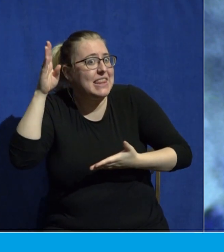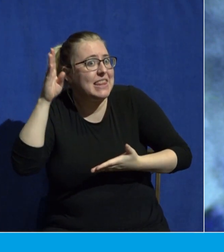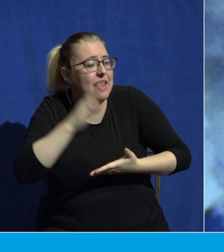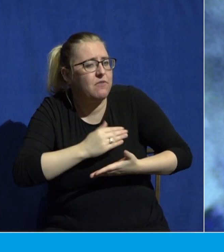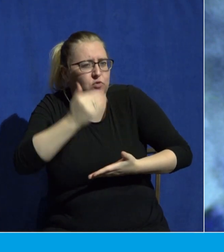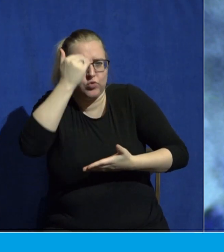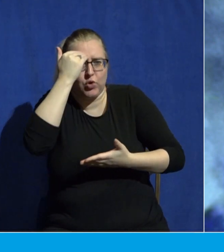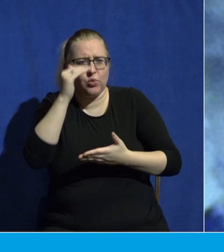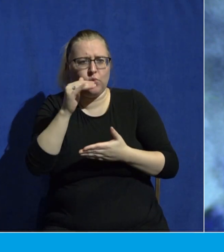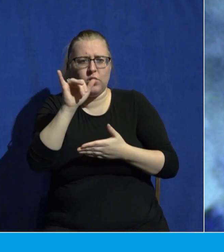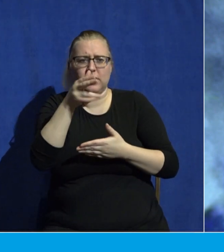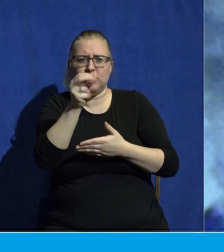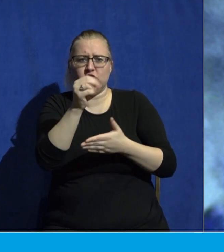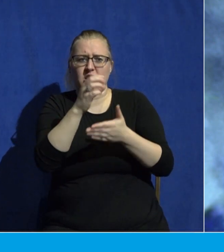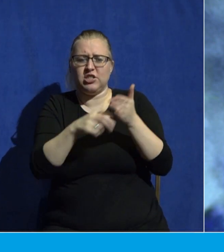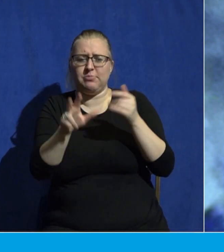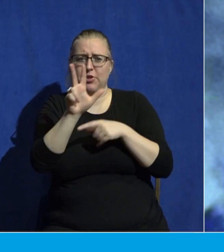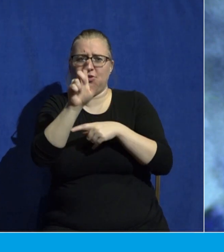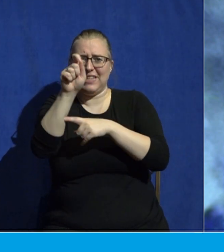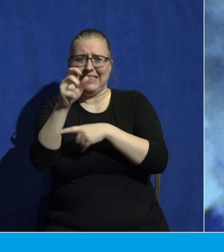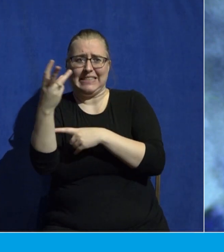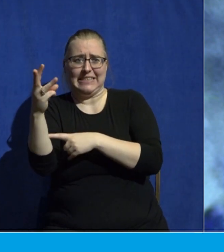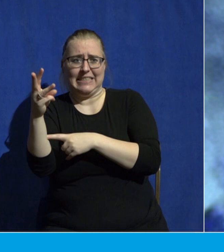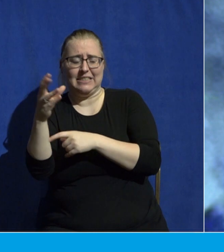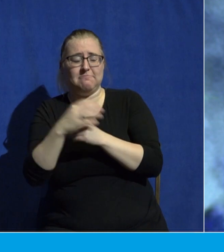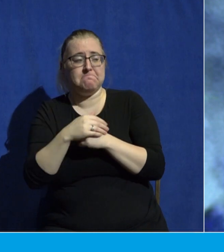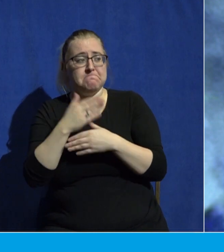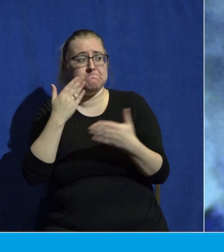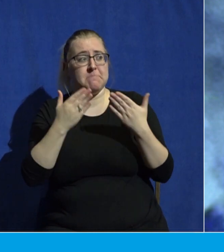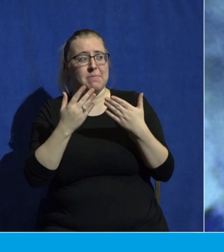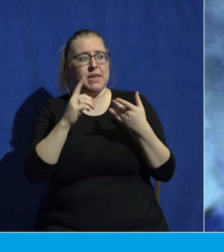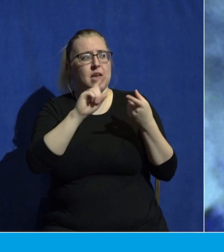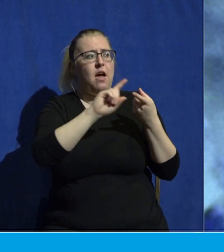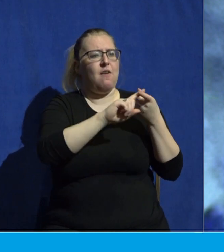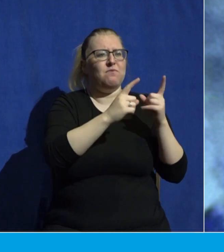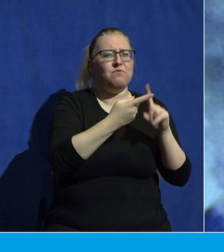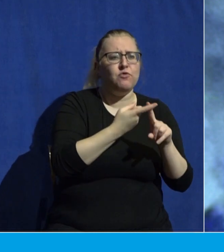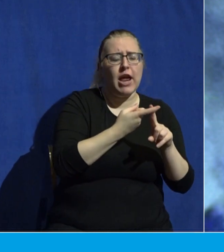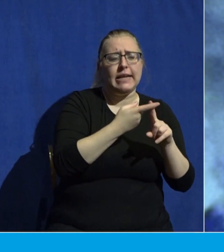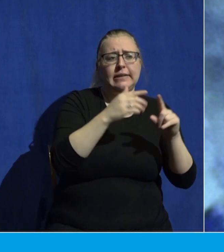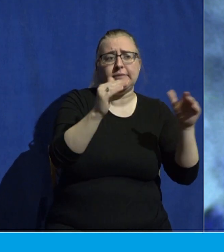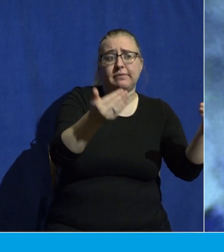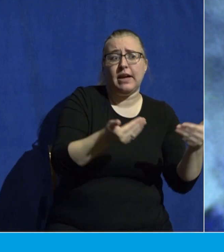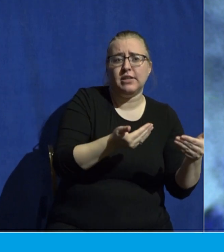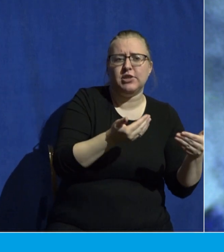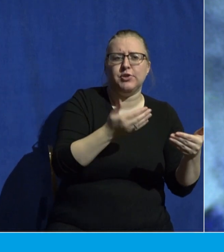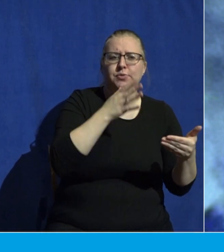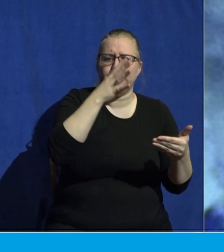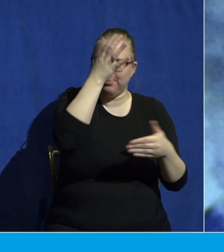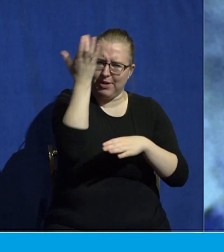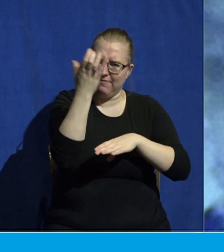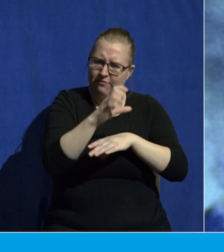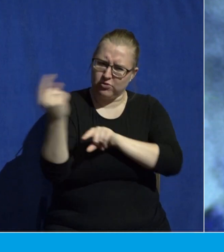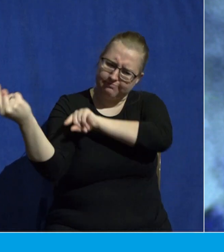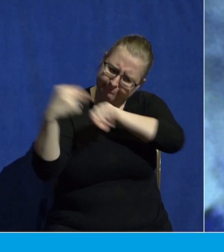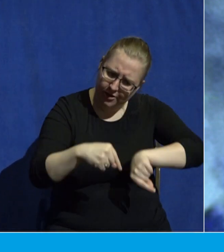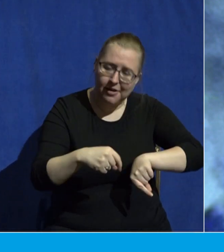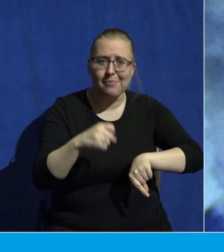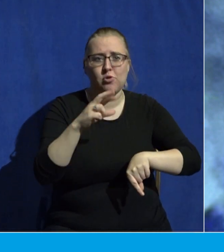Maybe you were invited in by a friend or coerced by a parent, or maybe you were just bumped into someone